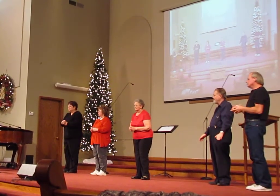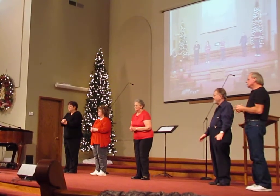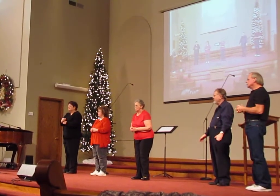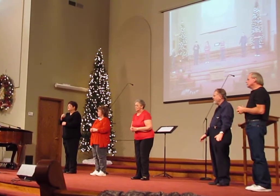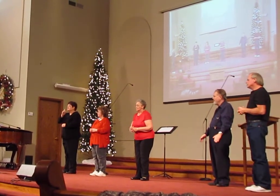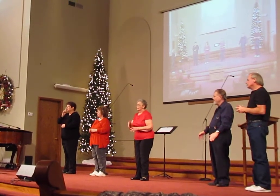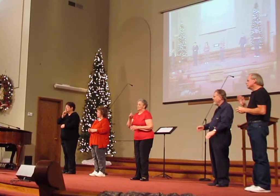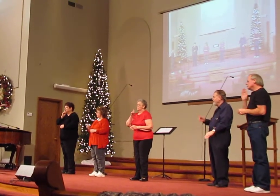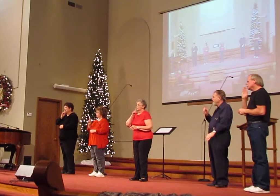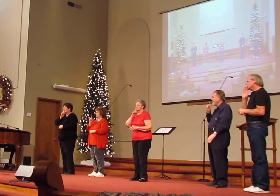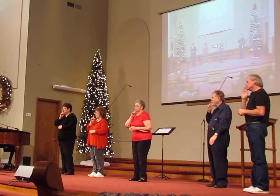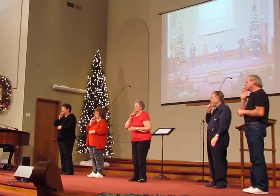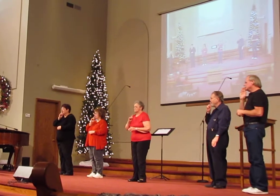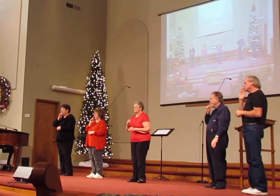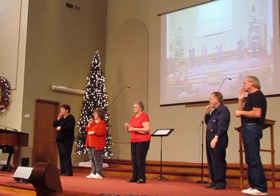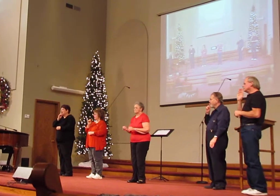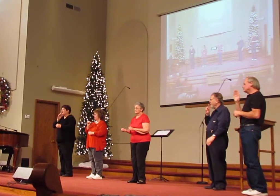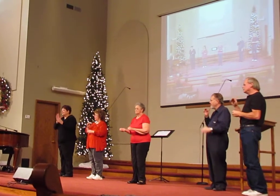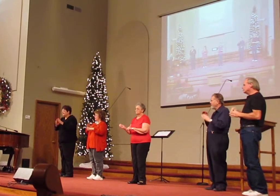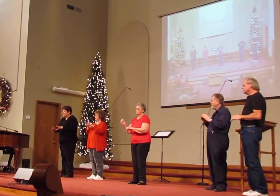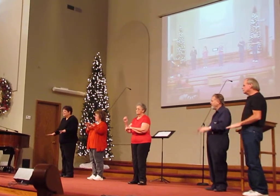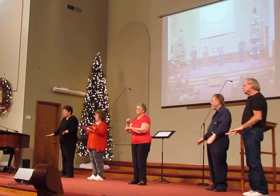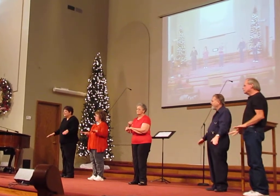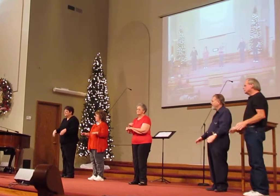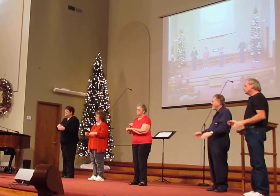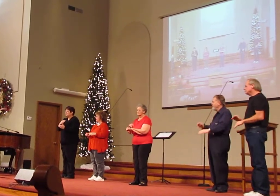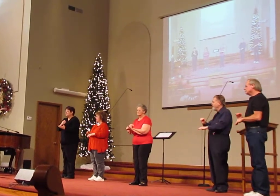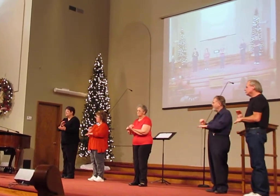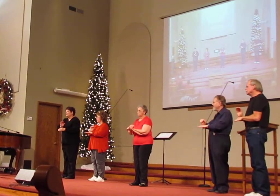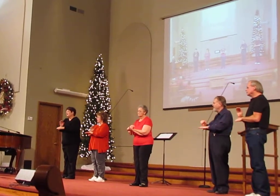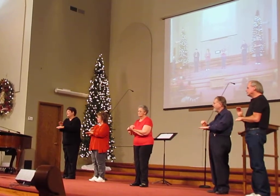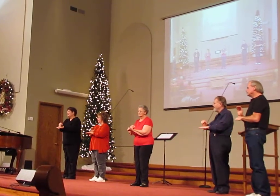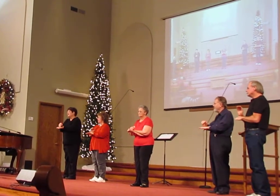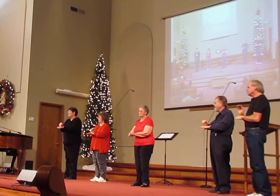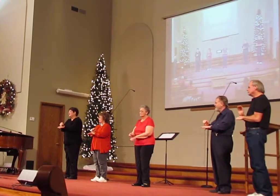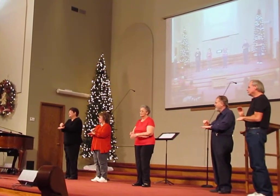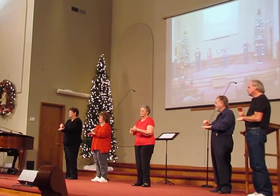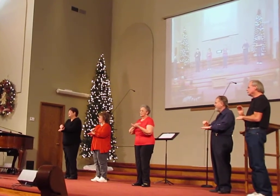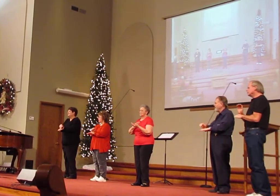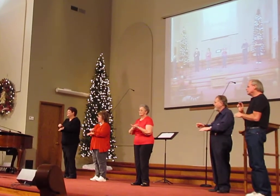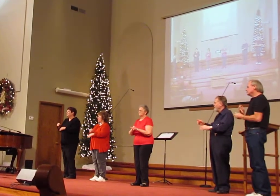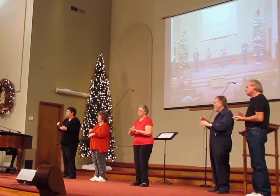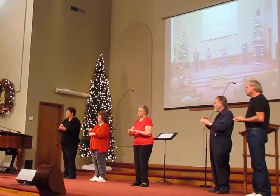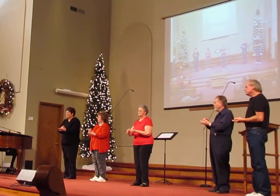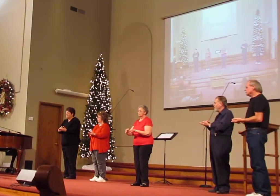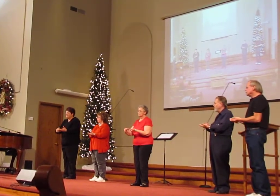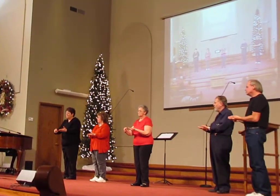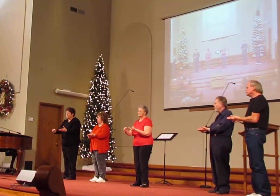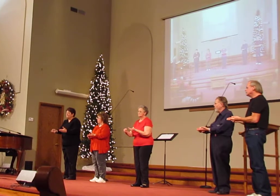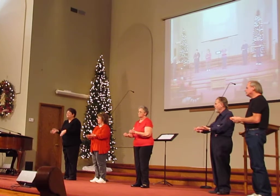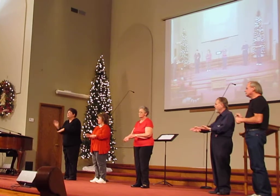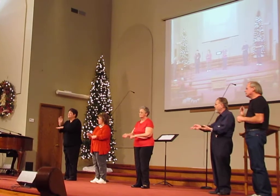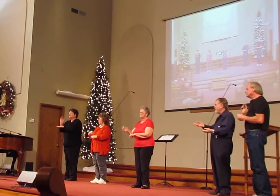Silent night, holy